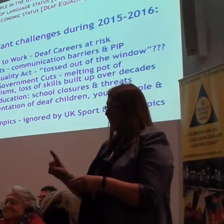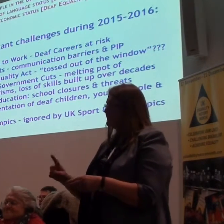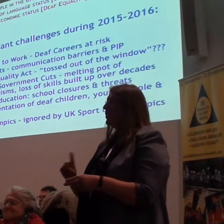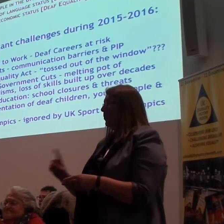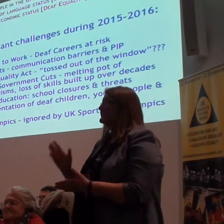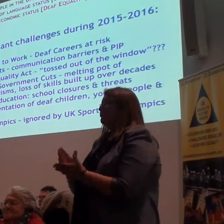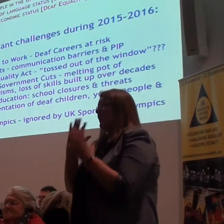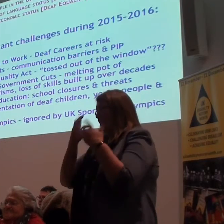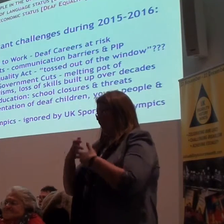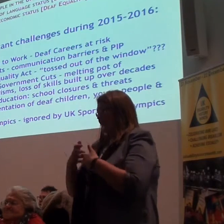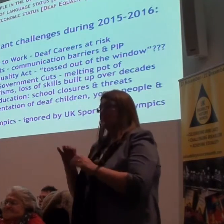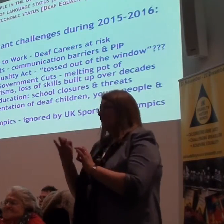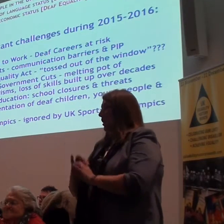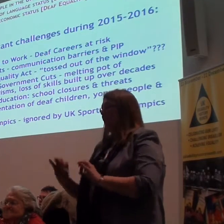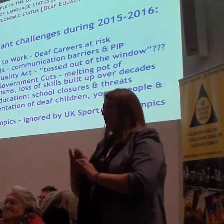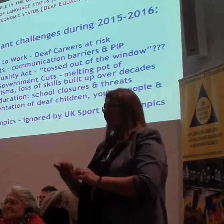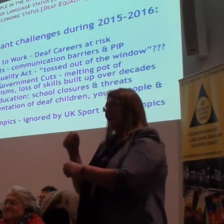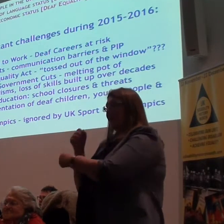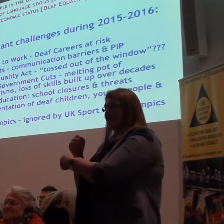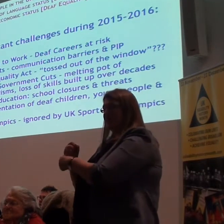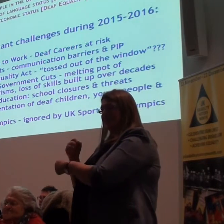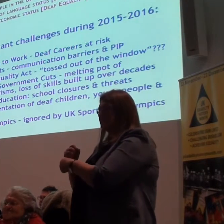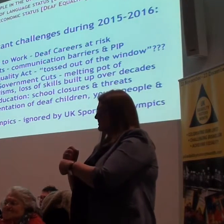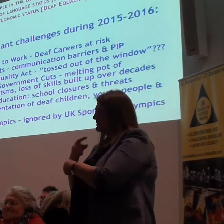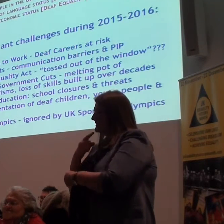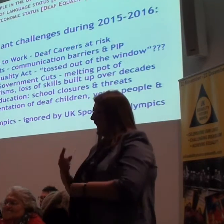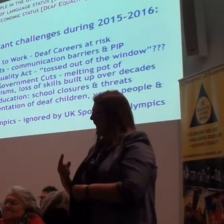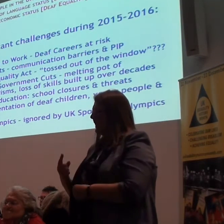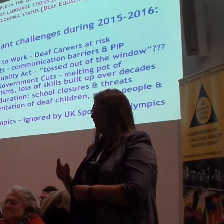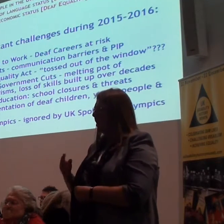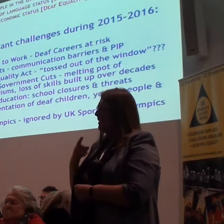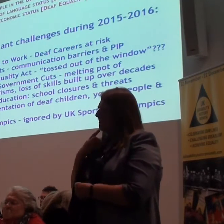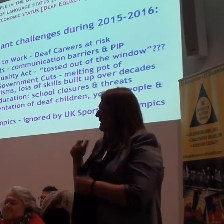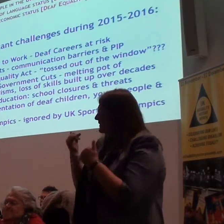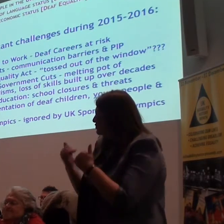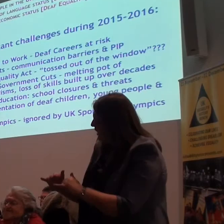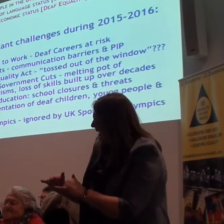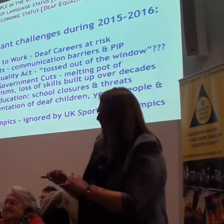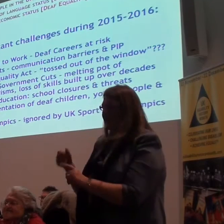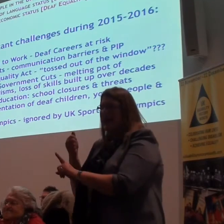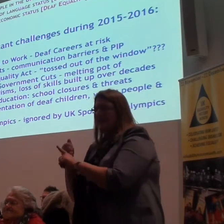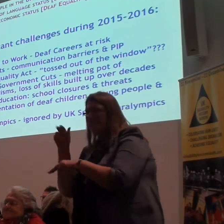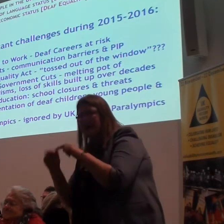Also, we all know about the law for government cuts. Which is a really worrying time. The government say that they...